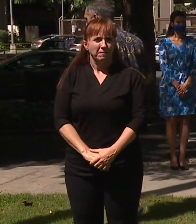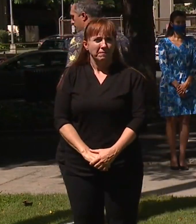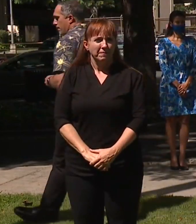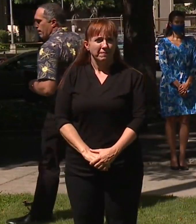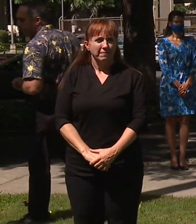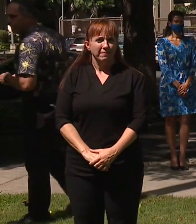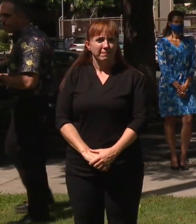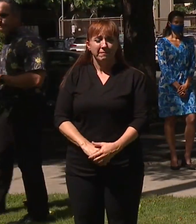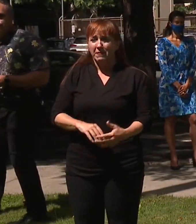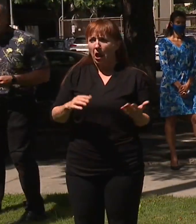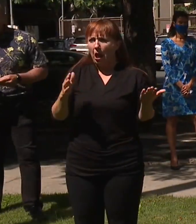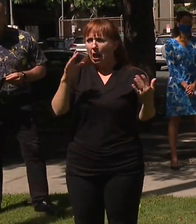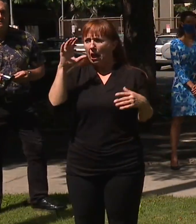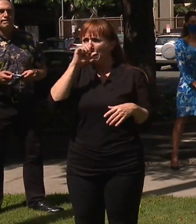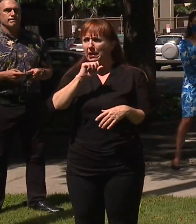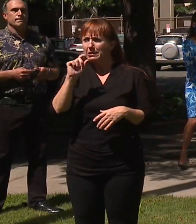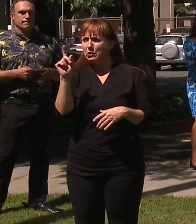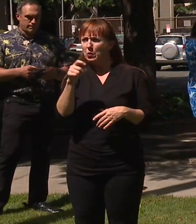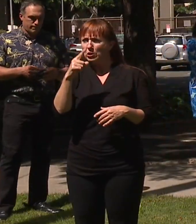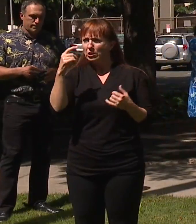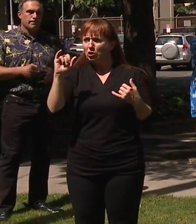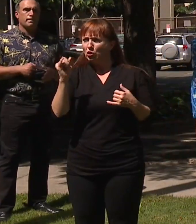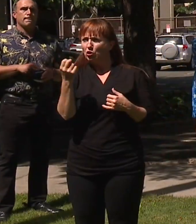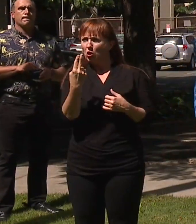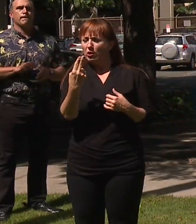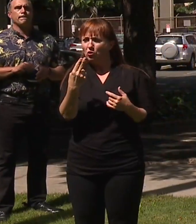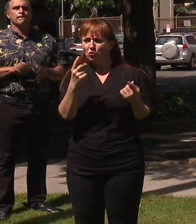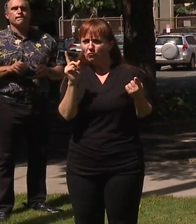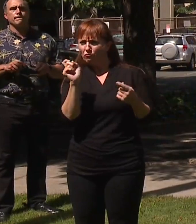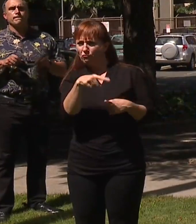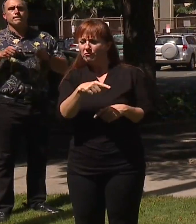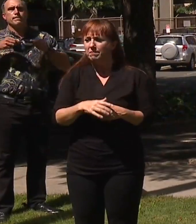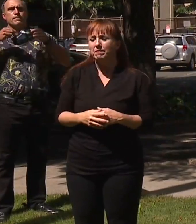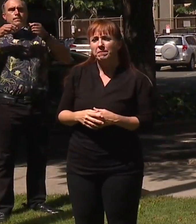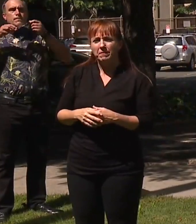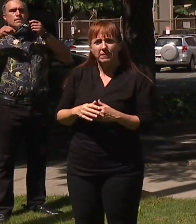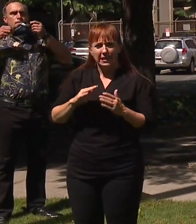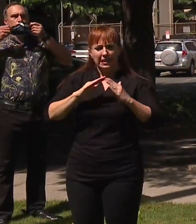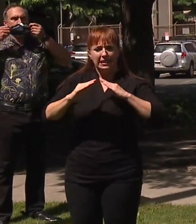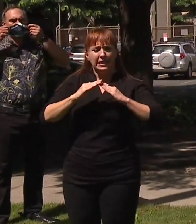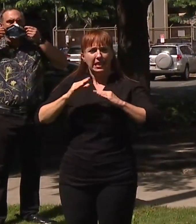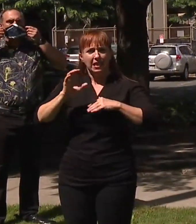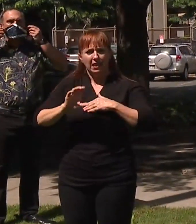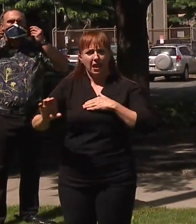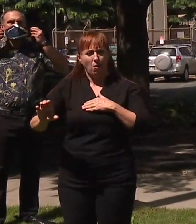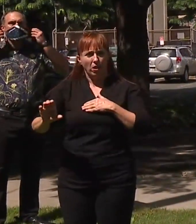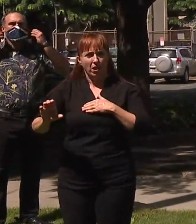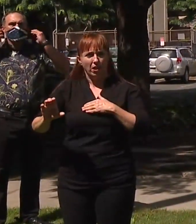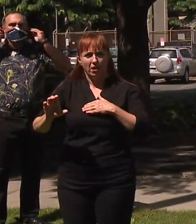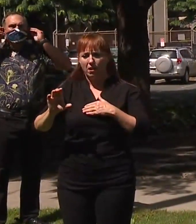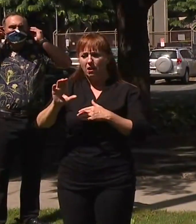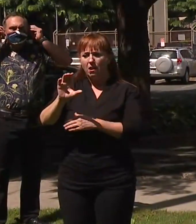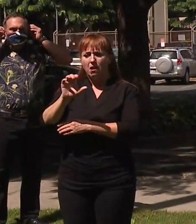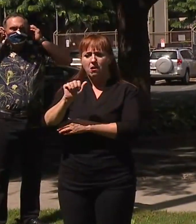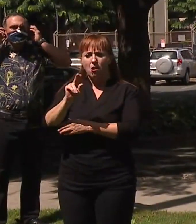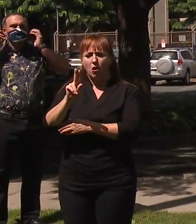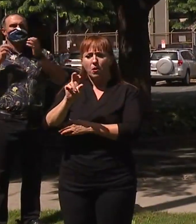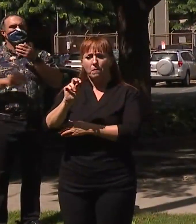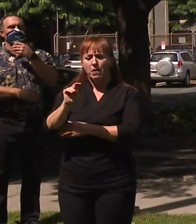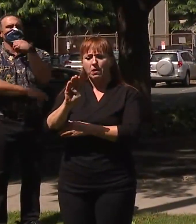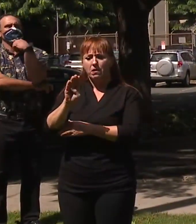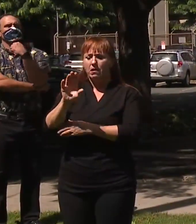All right, Josh, how much of a reduction in the city and county's carbon footprint will this create?